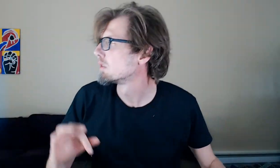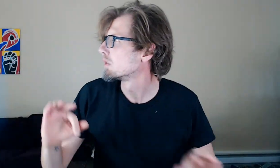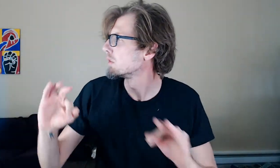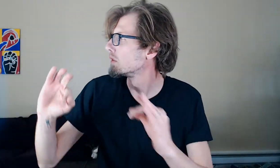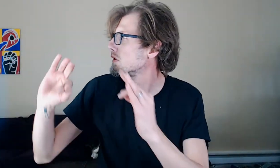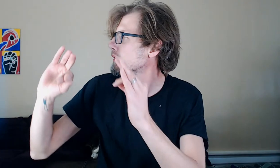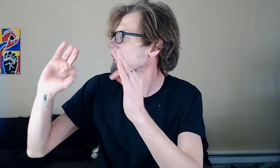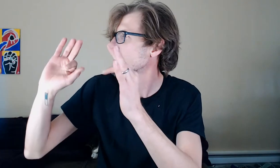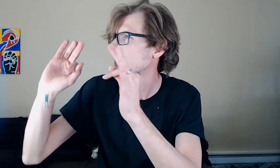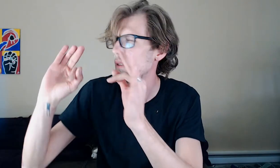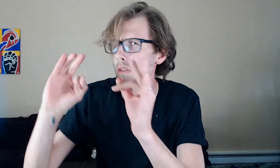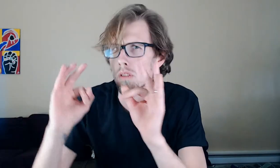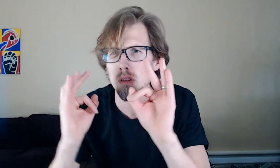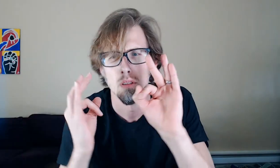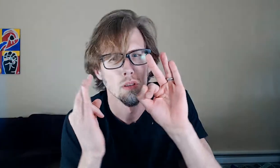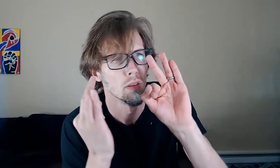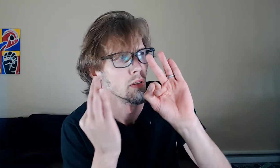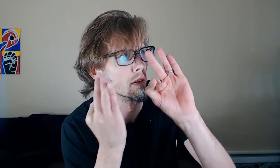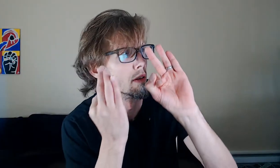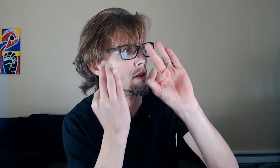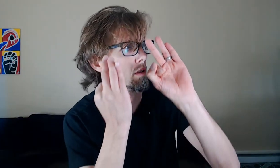Go check them out. have a link down in the description if you want to find out more.